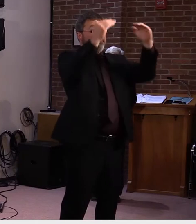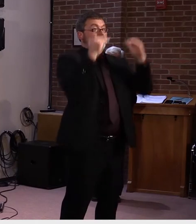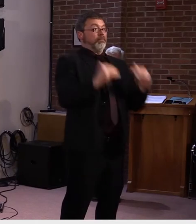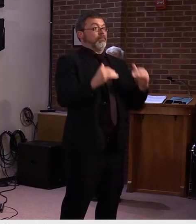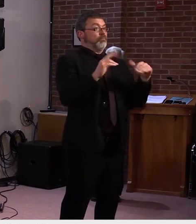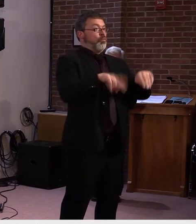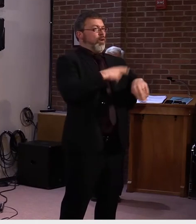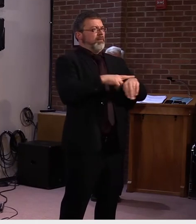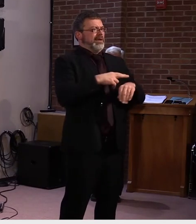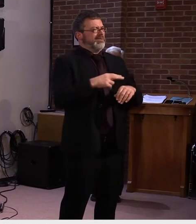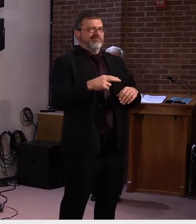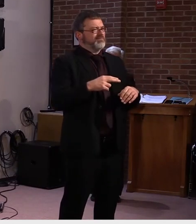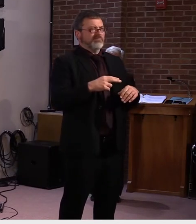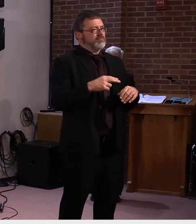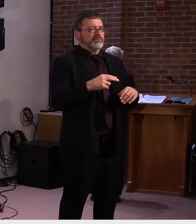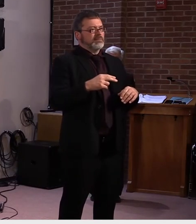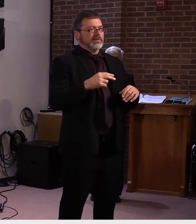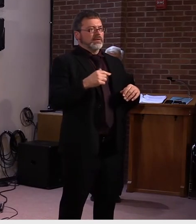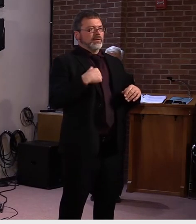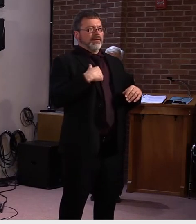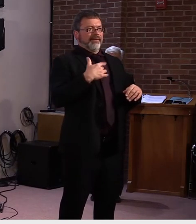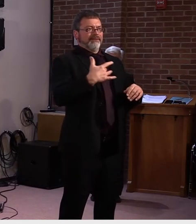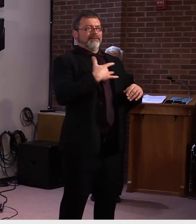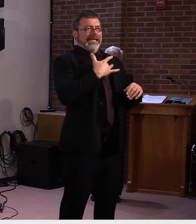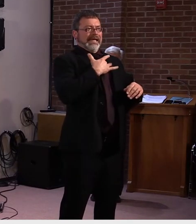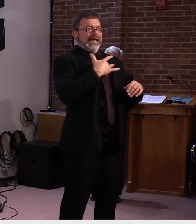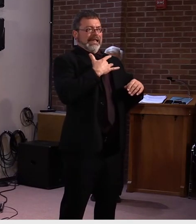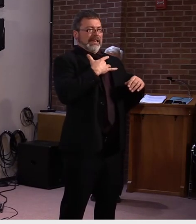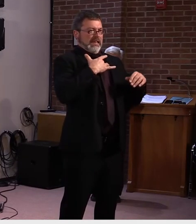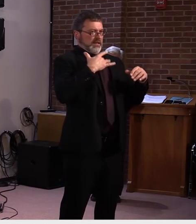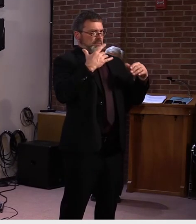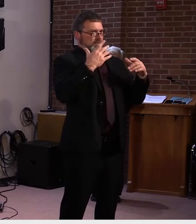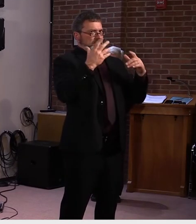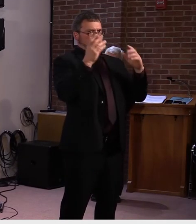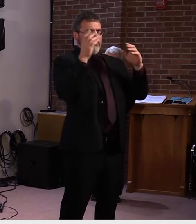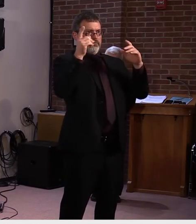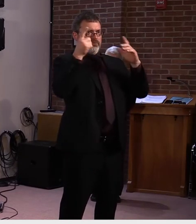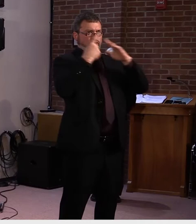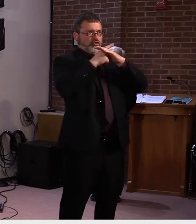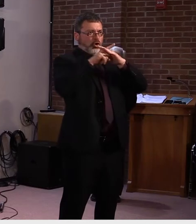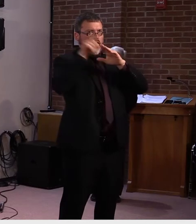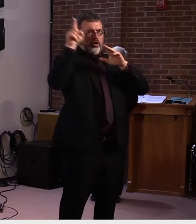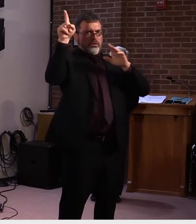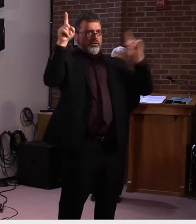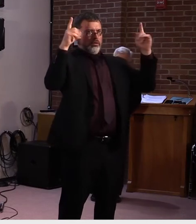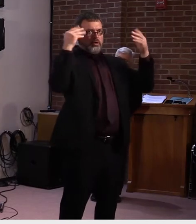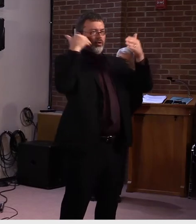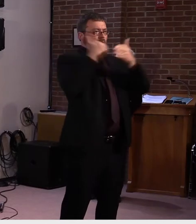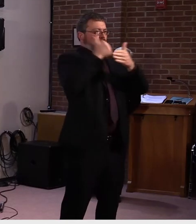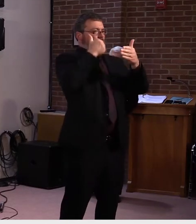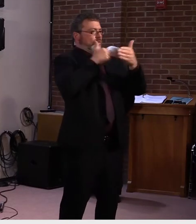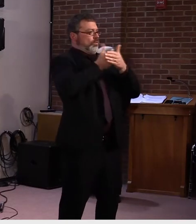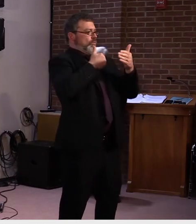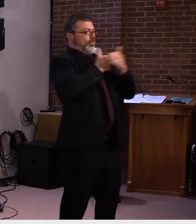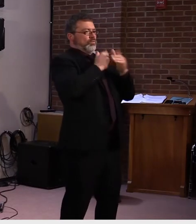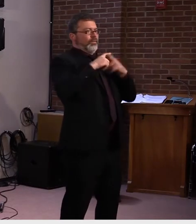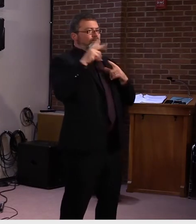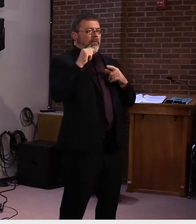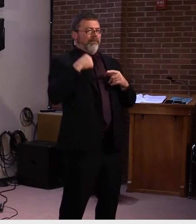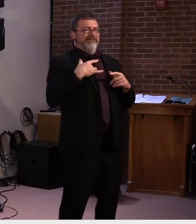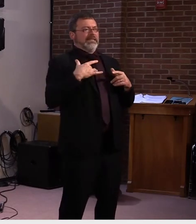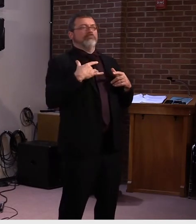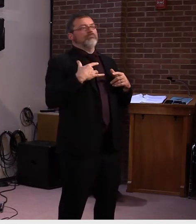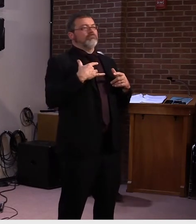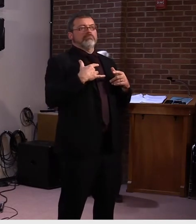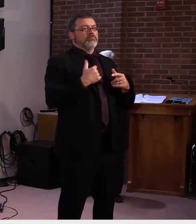uh, to release. I would say when the region is, uh, getting more green, uh, that there is more throughout our